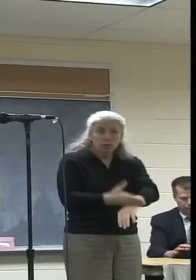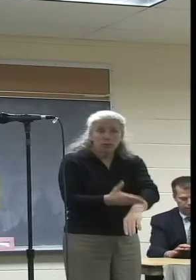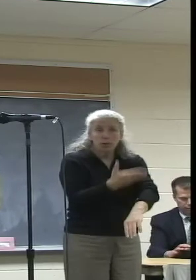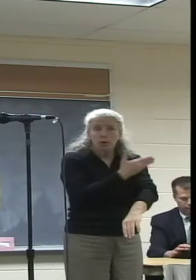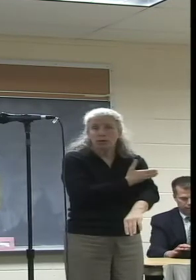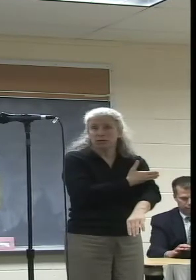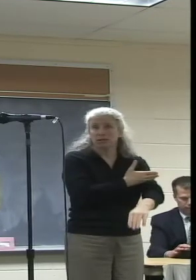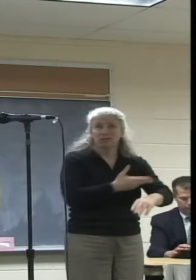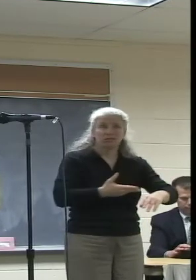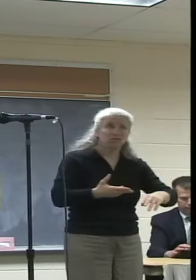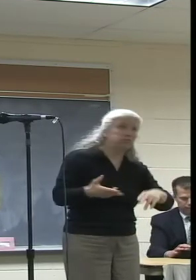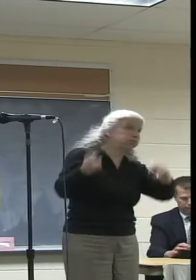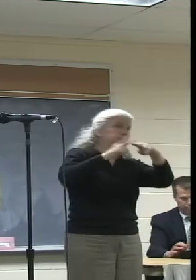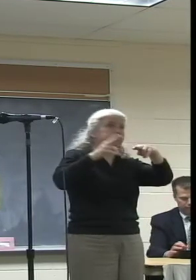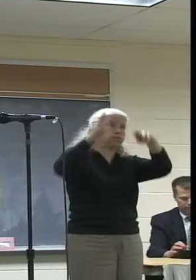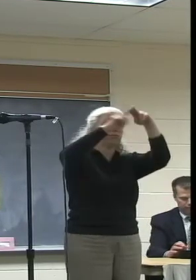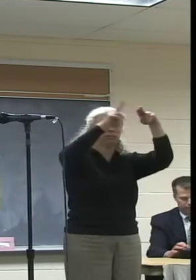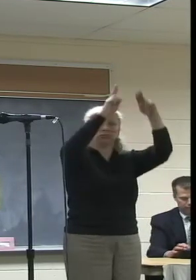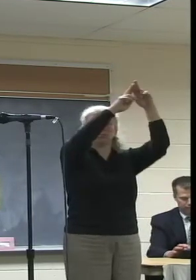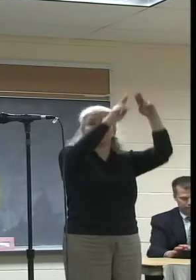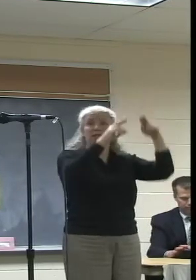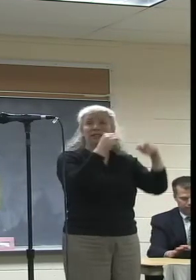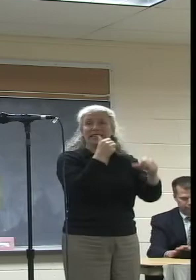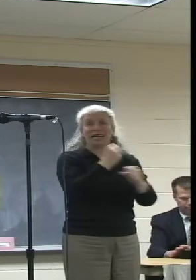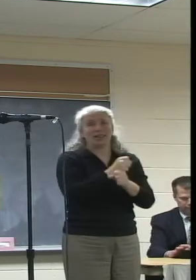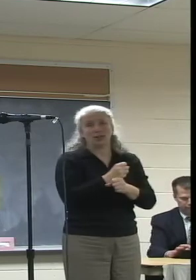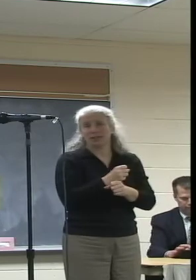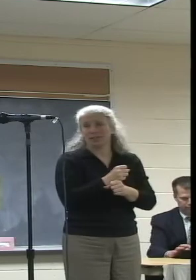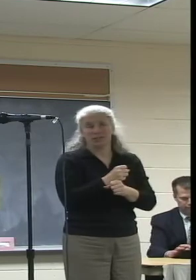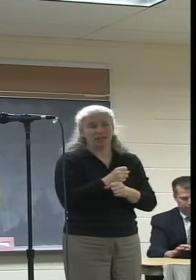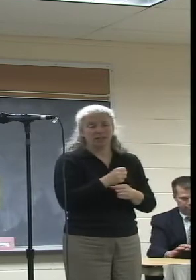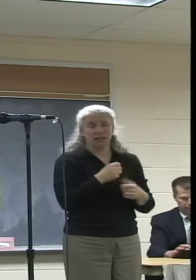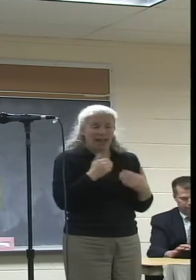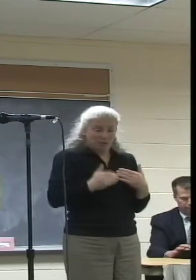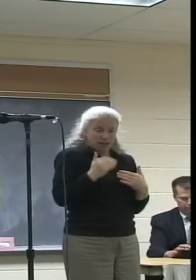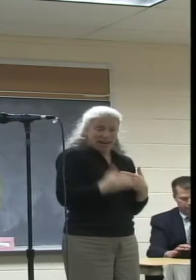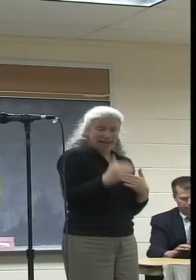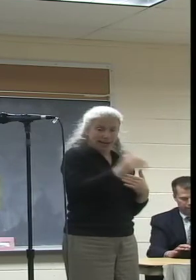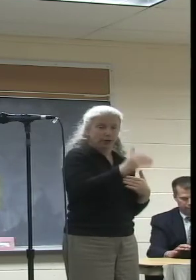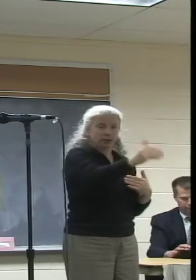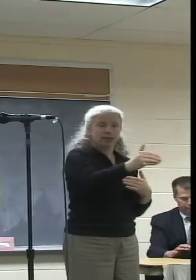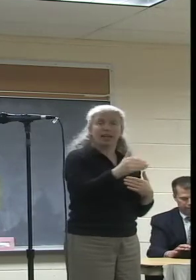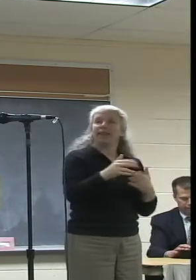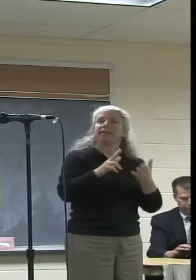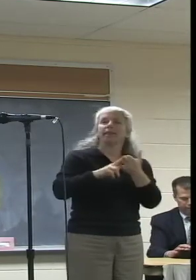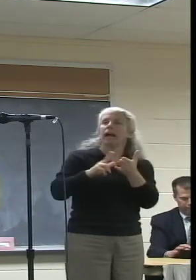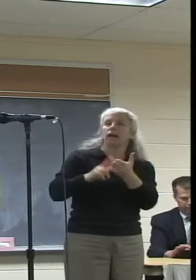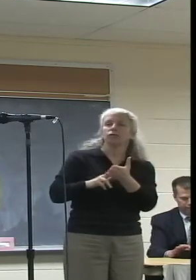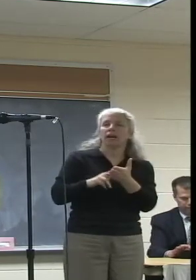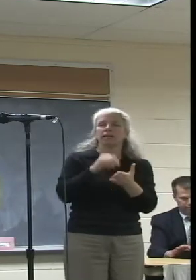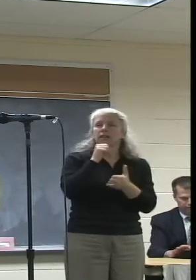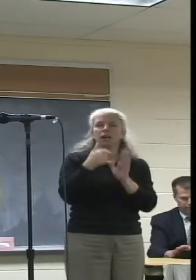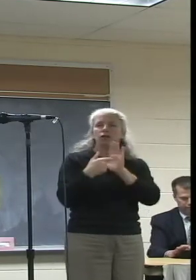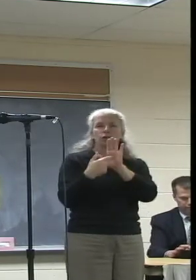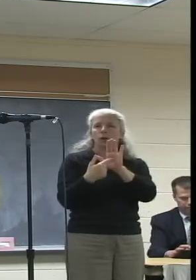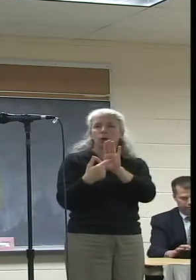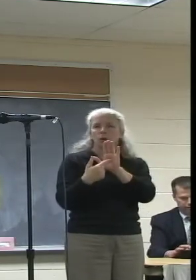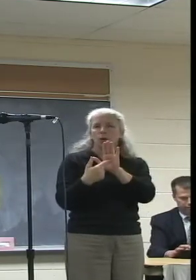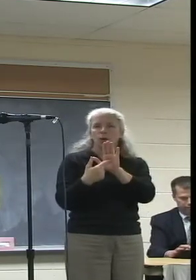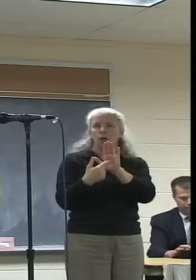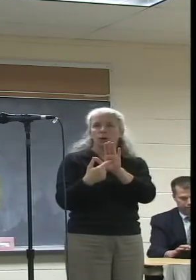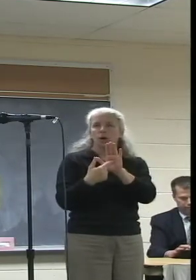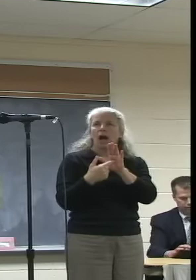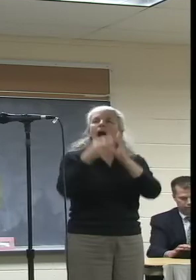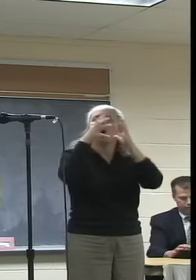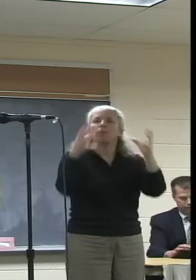exponentially every 10-year gap. And in fact, the contract actually does not necessarily reflect the pace of technological